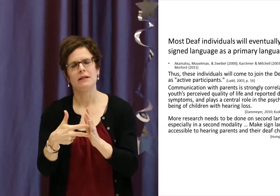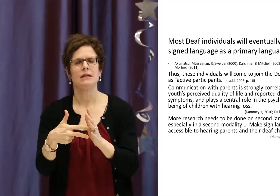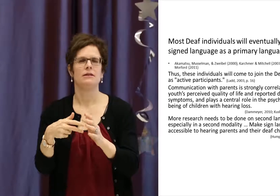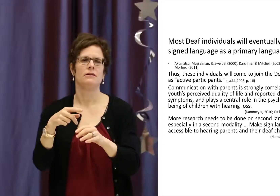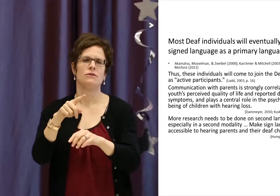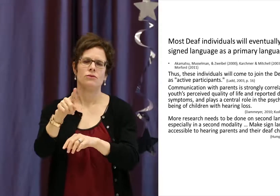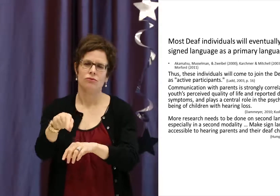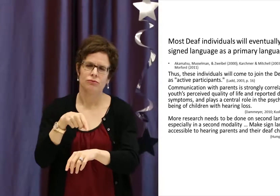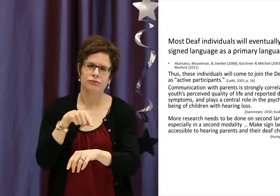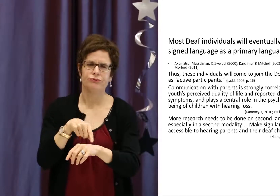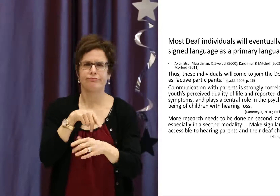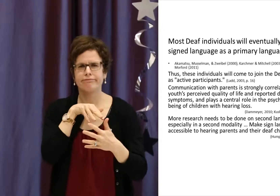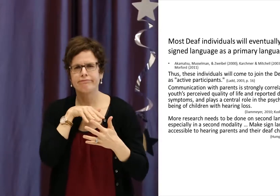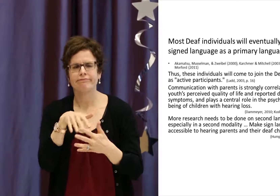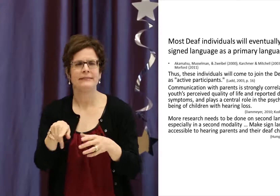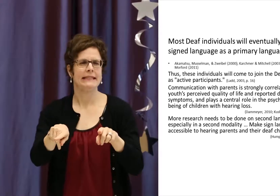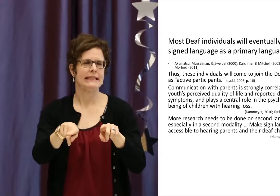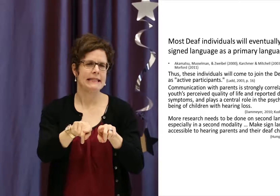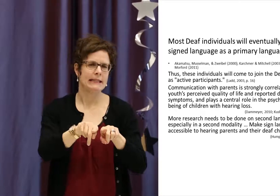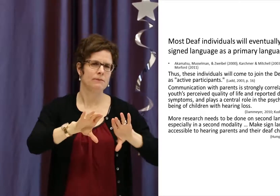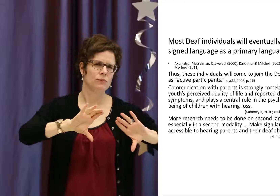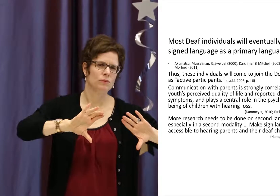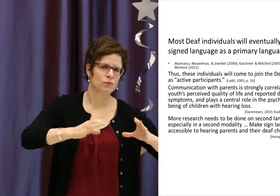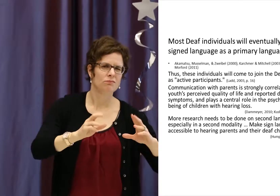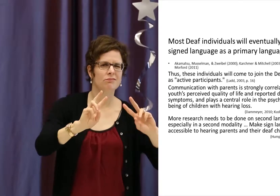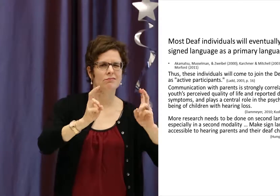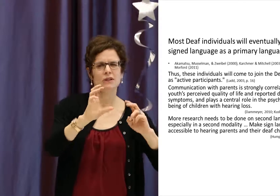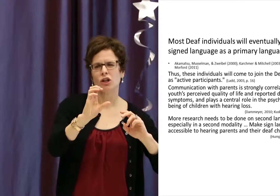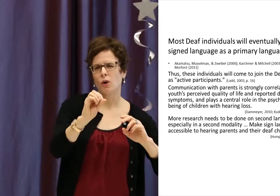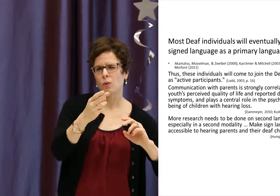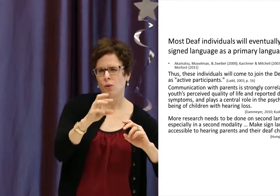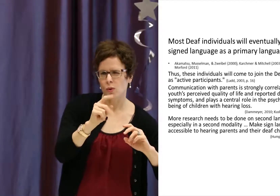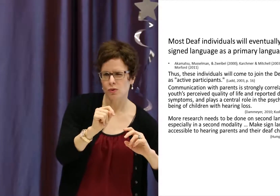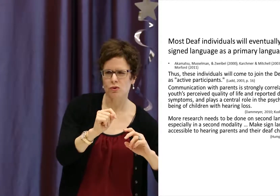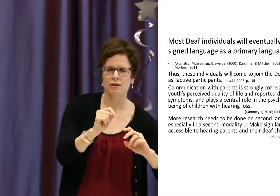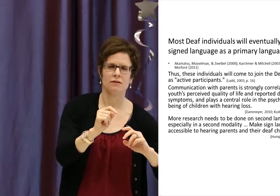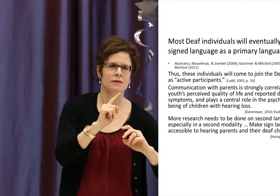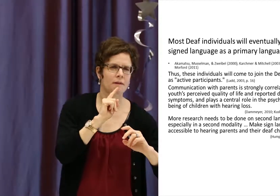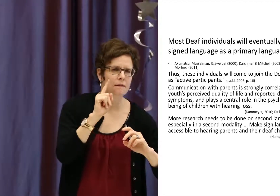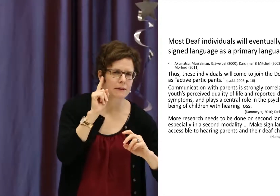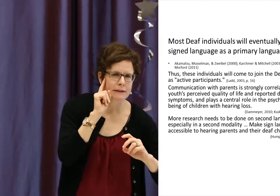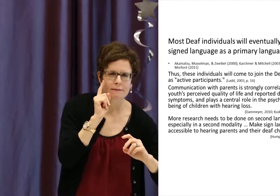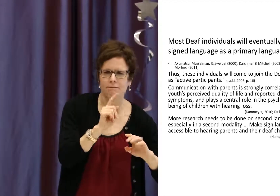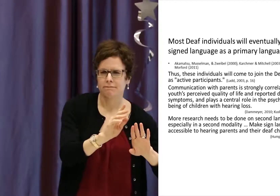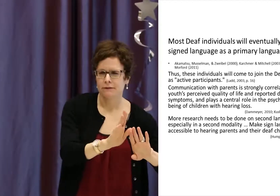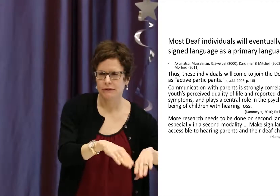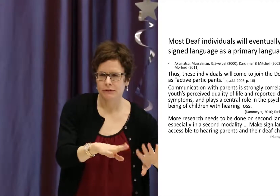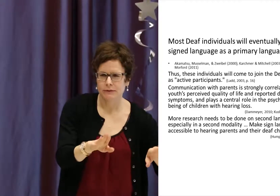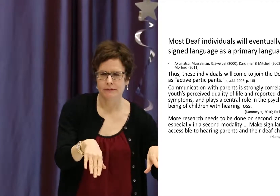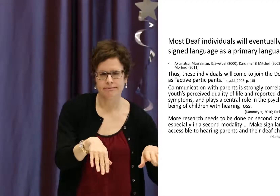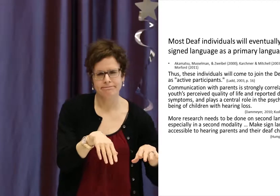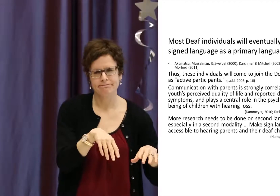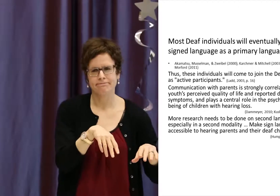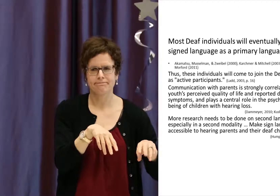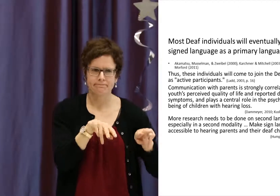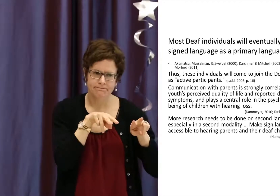research looks at a specific group, so a cohort of individuals, in this case deaf children,